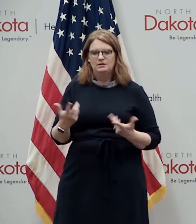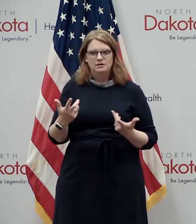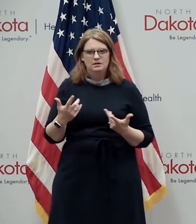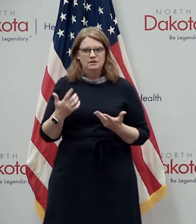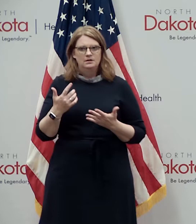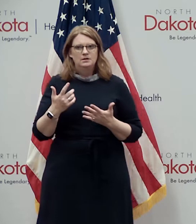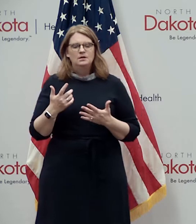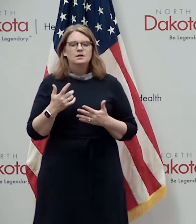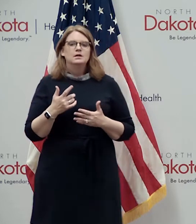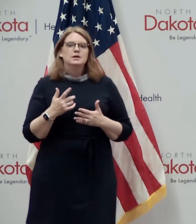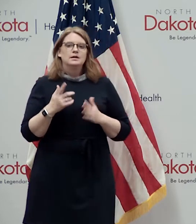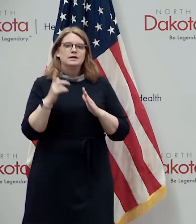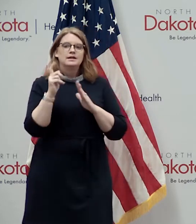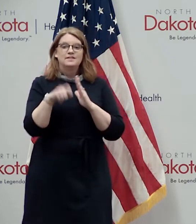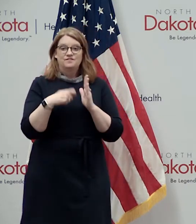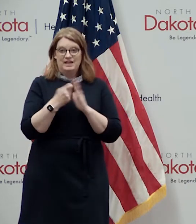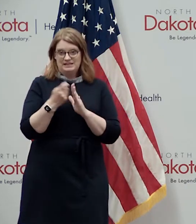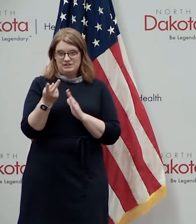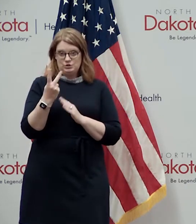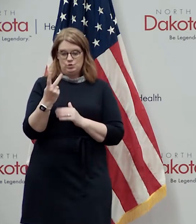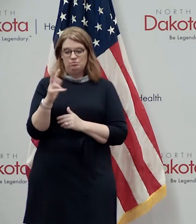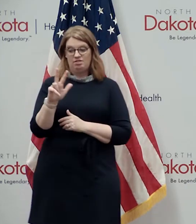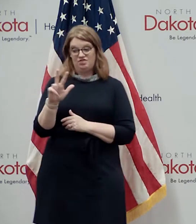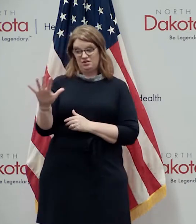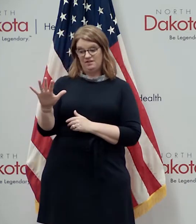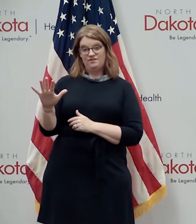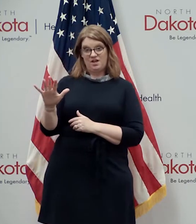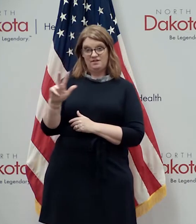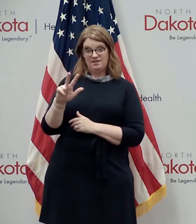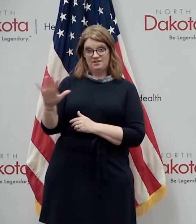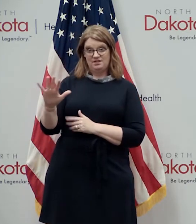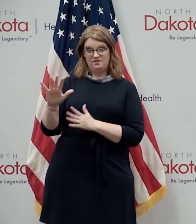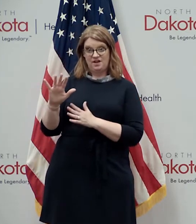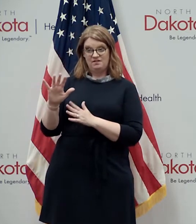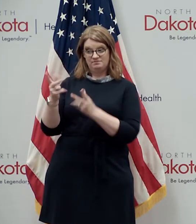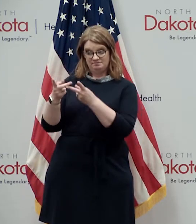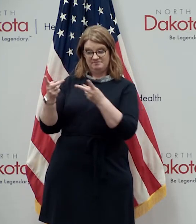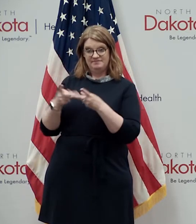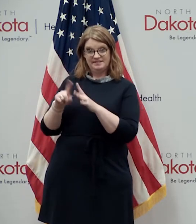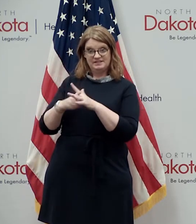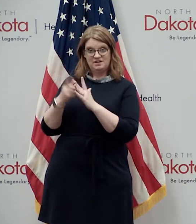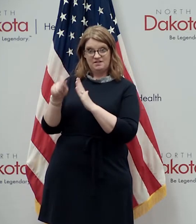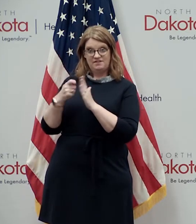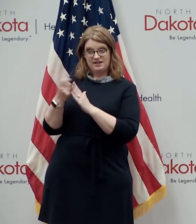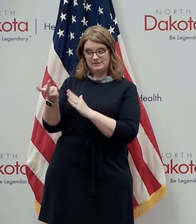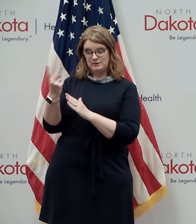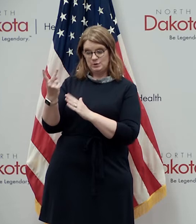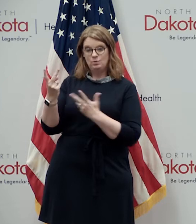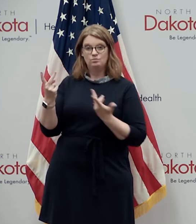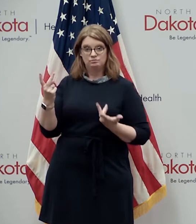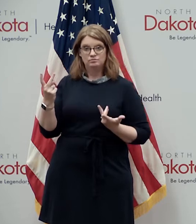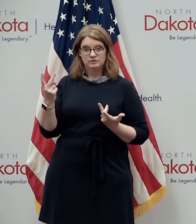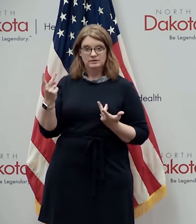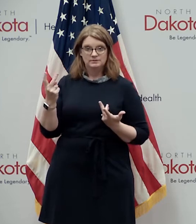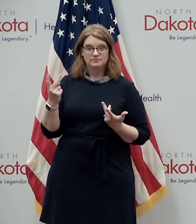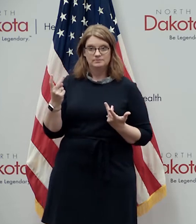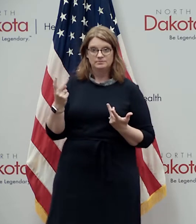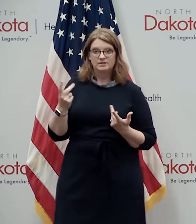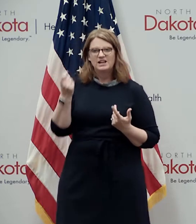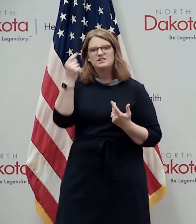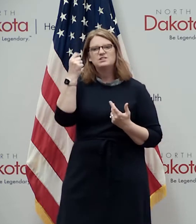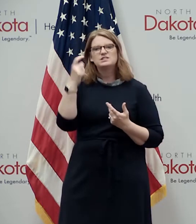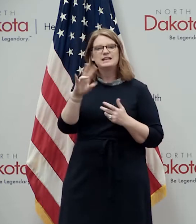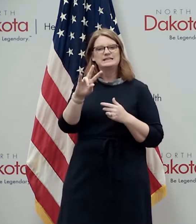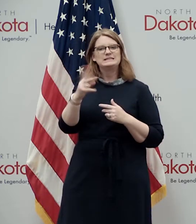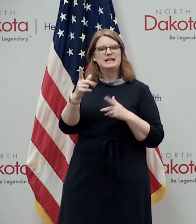phase two uh 35 facilities have already entered into phase two which means uh and again we've completed the second round of